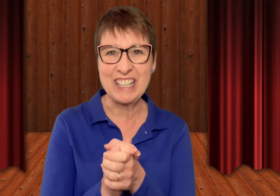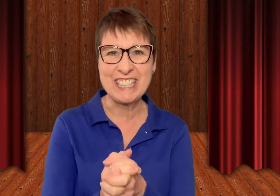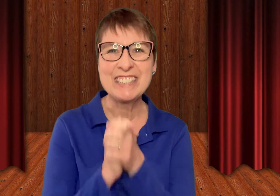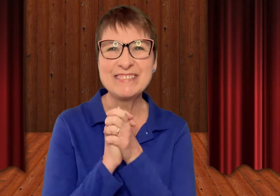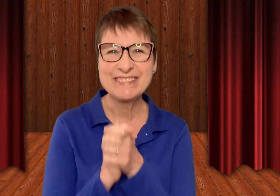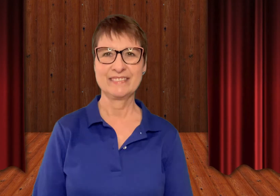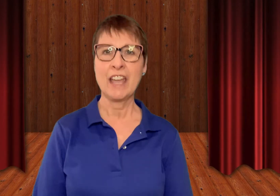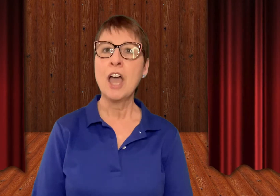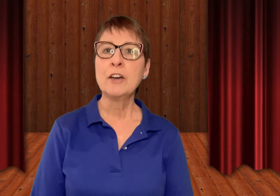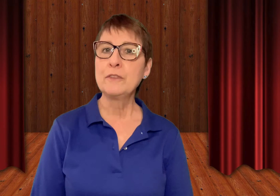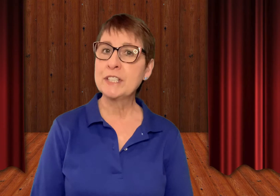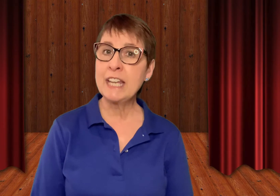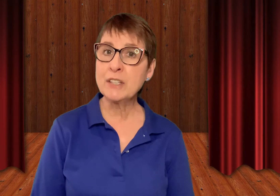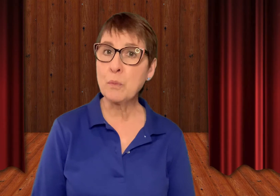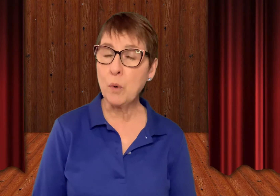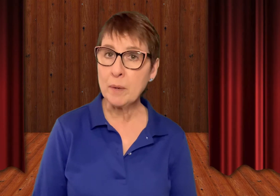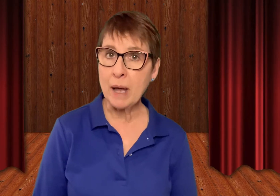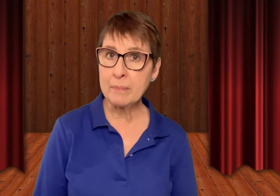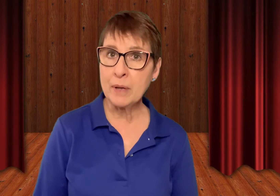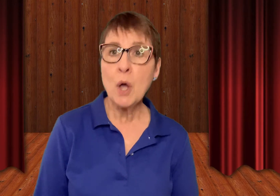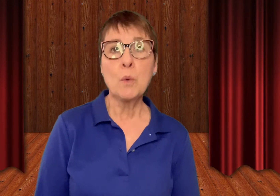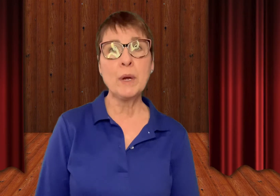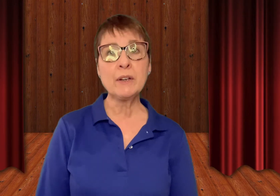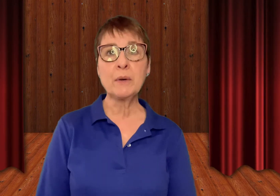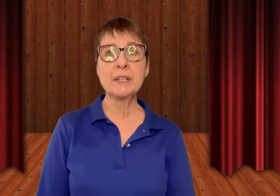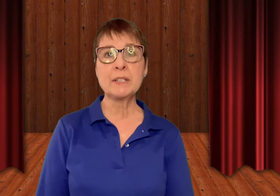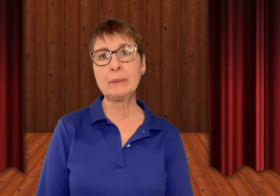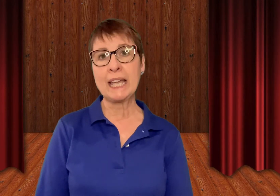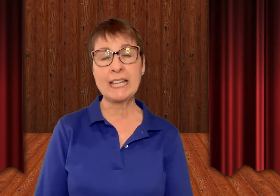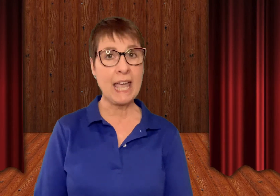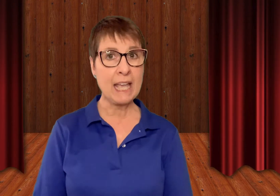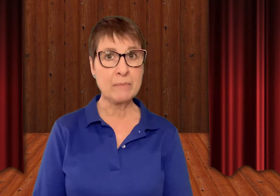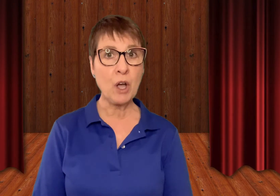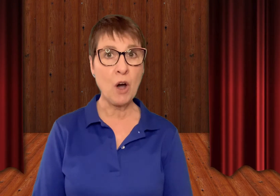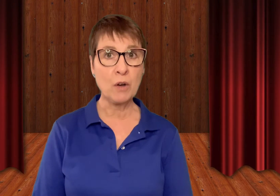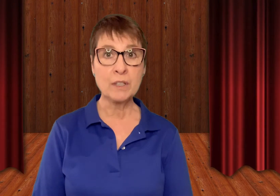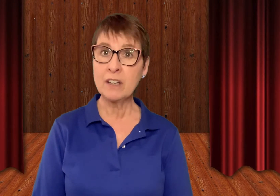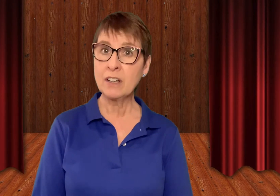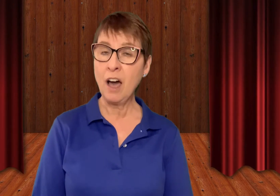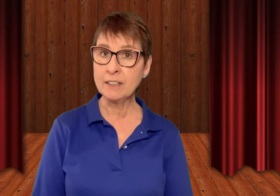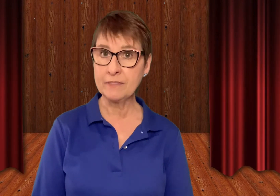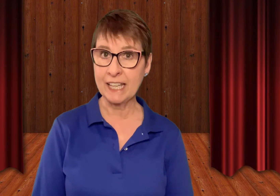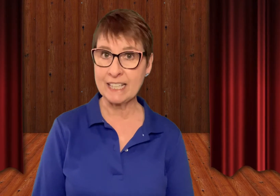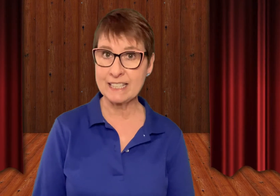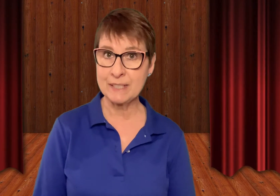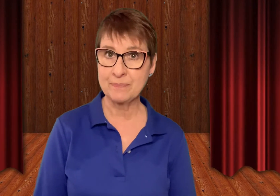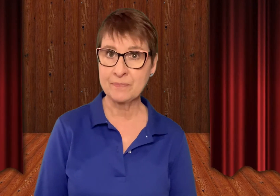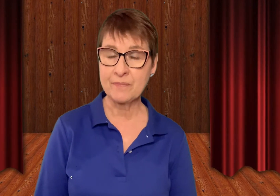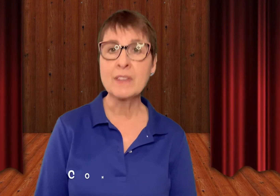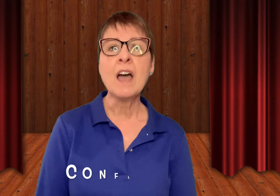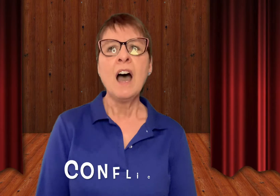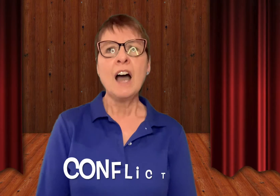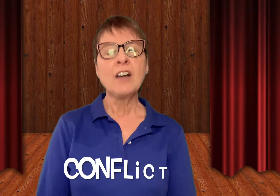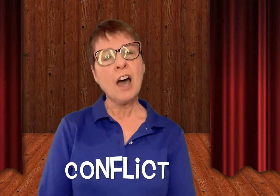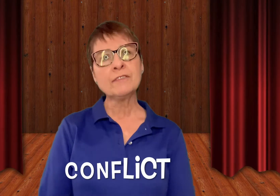For today's warm-up, we are going to play a game called conflicts. A conflict